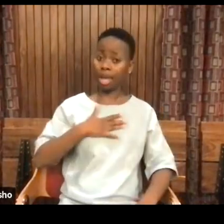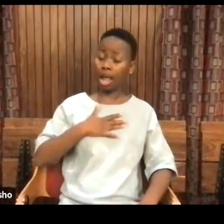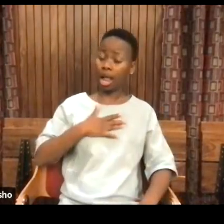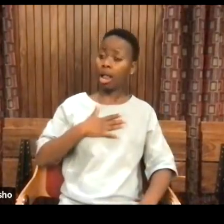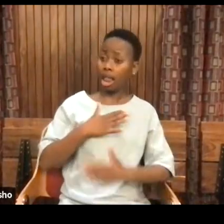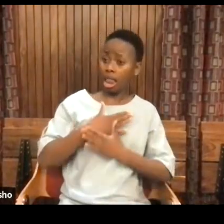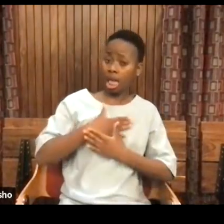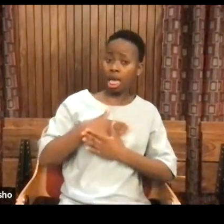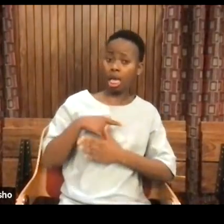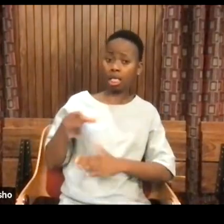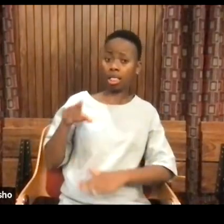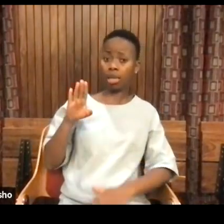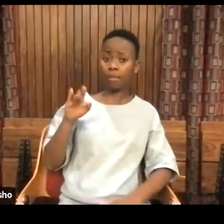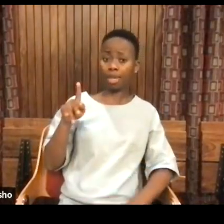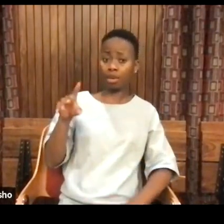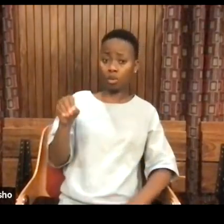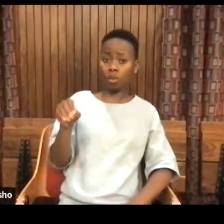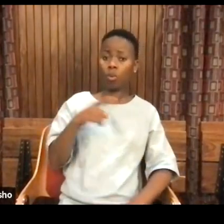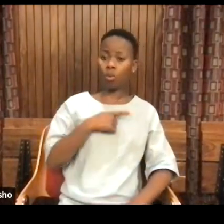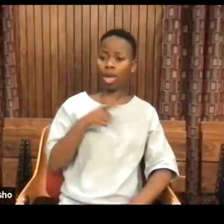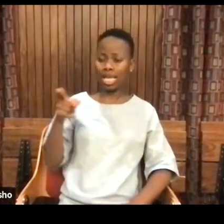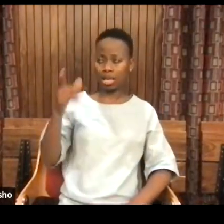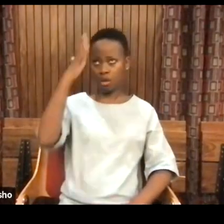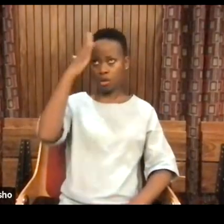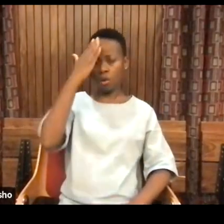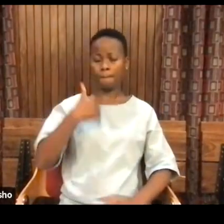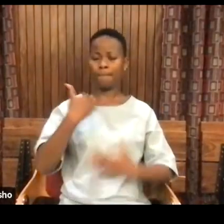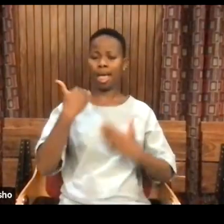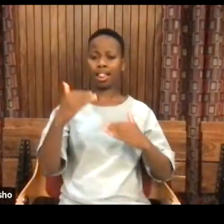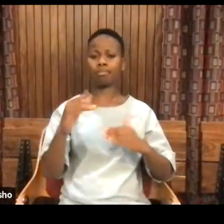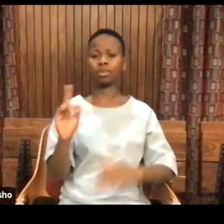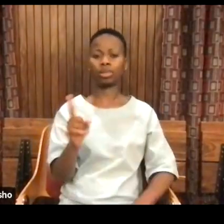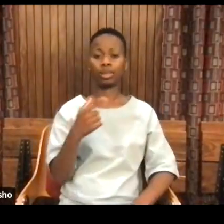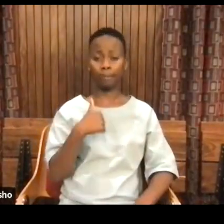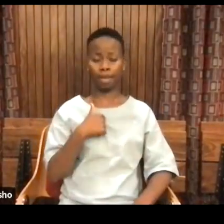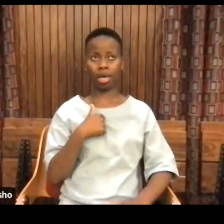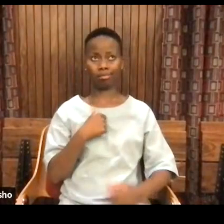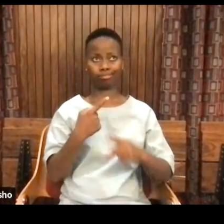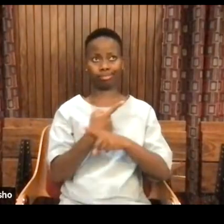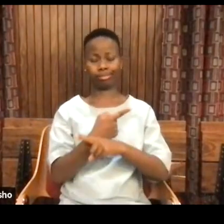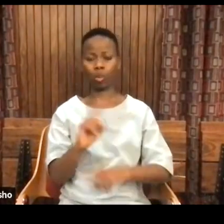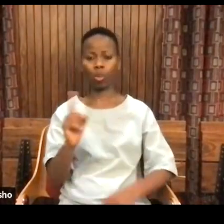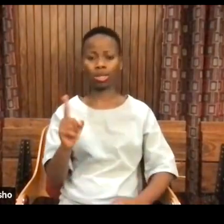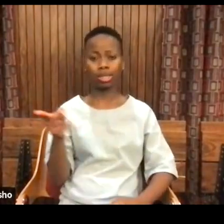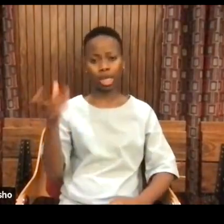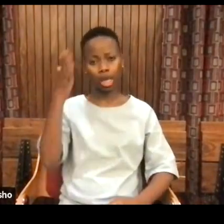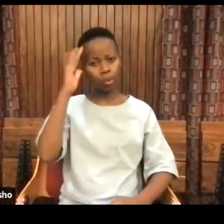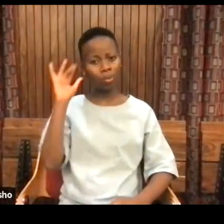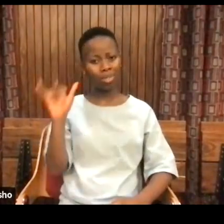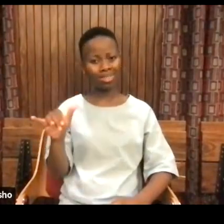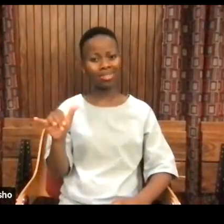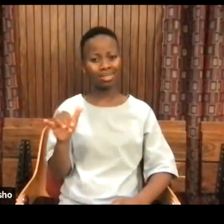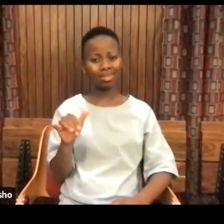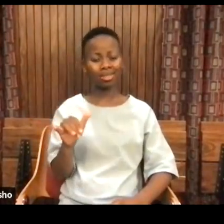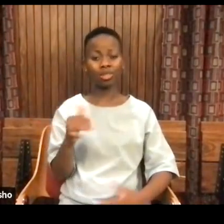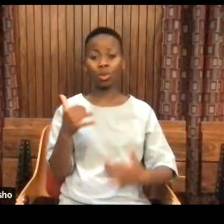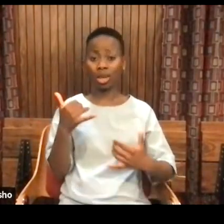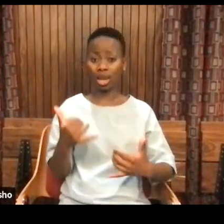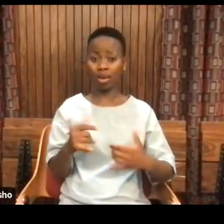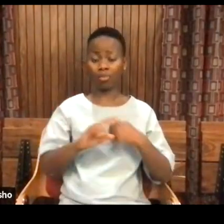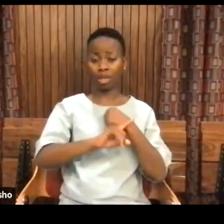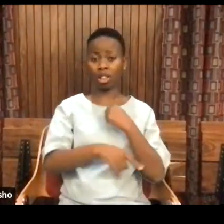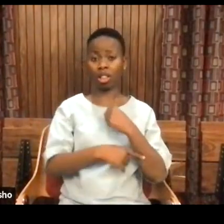was that he was aware of his own limitations and its contradictions. And this brings me to the last two points.